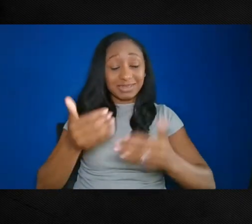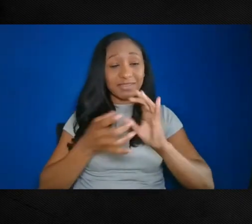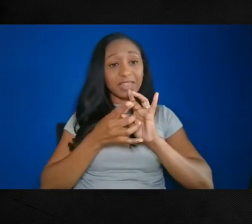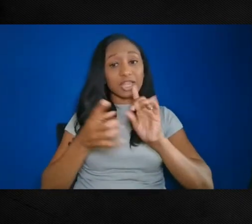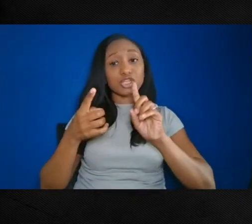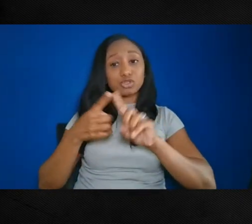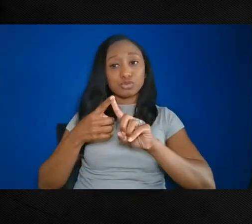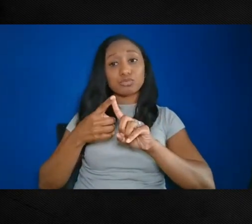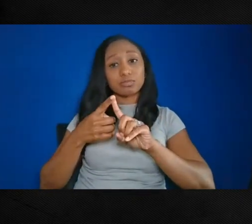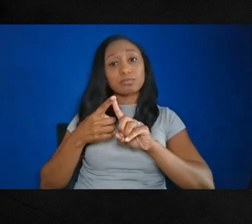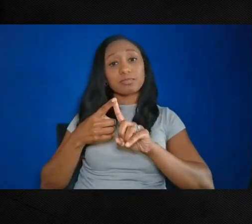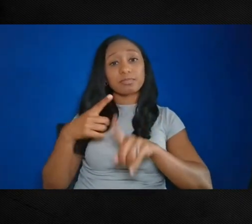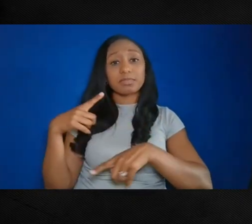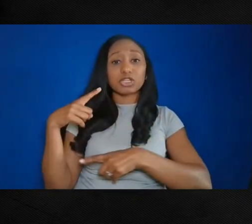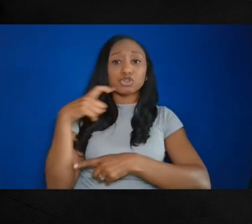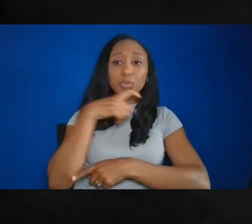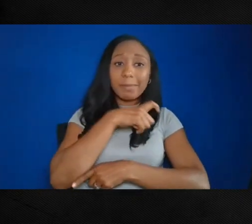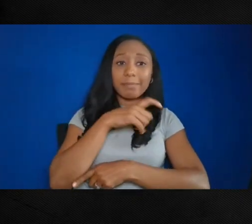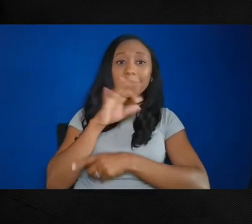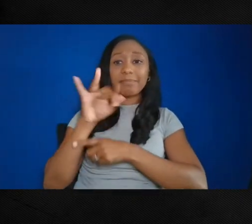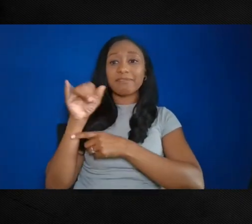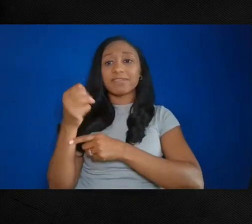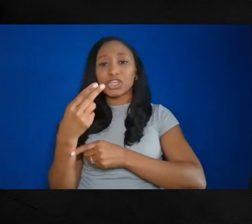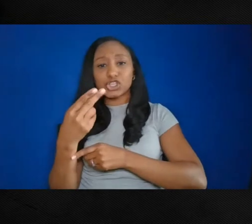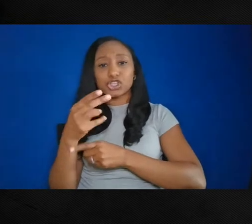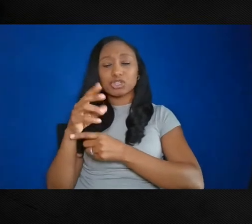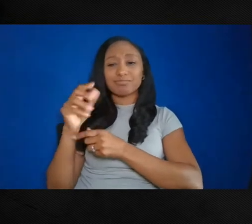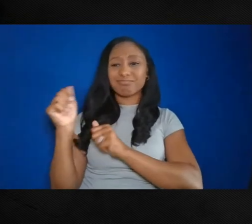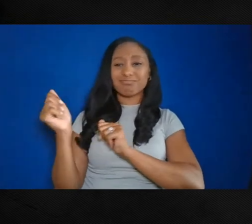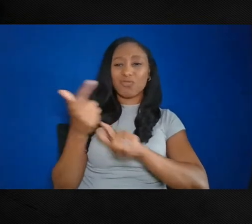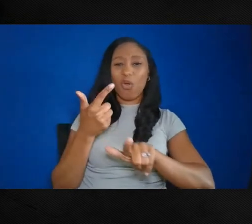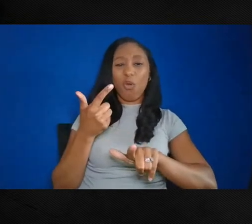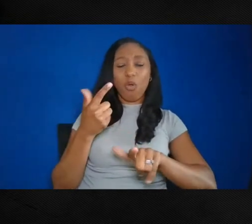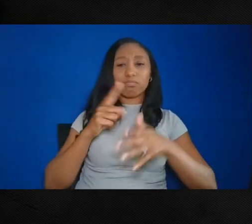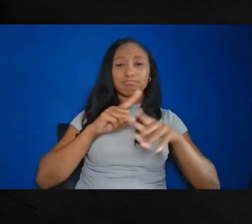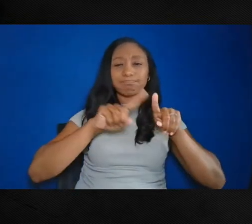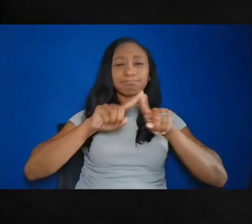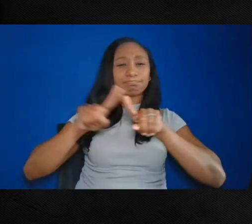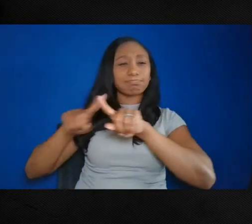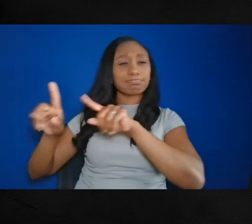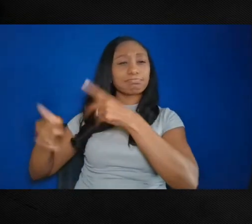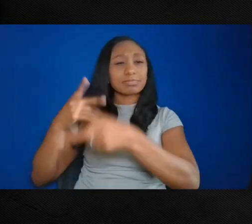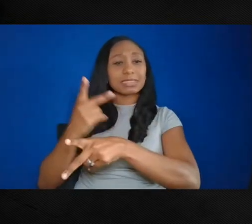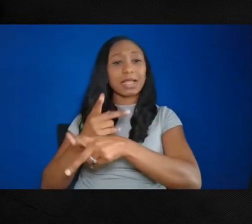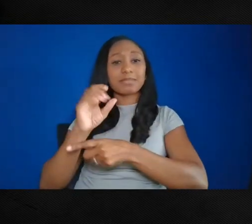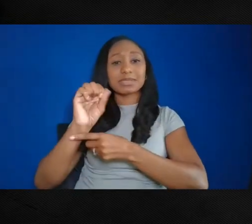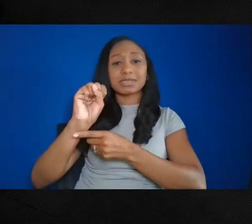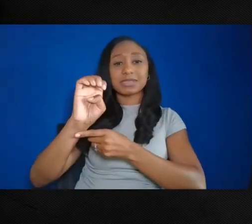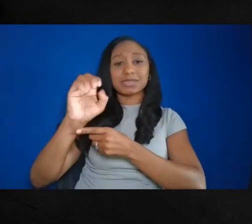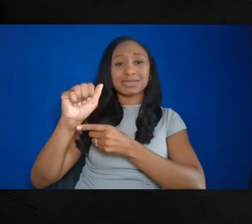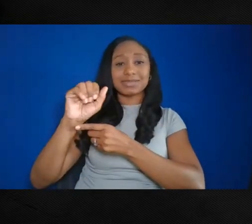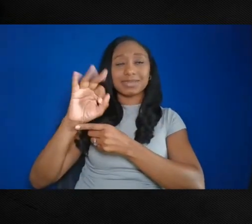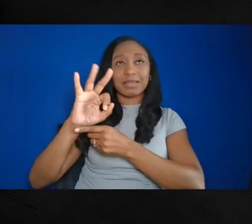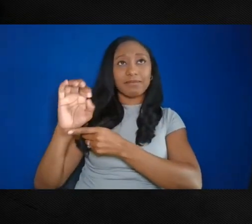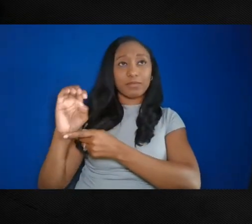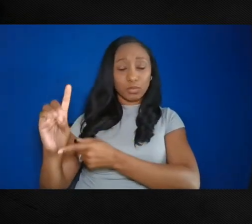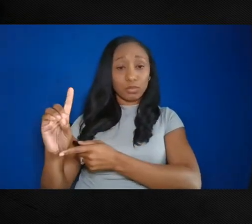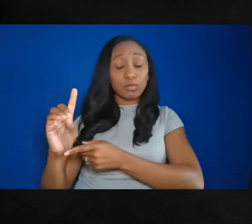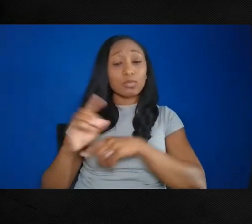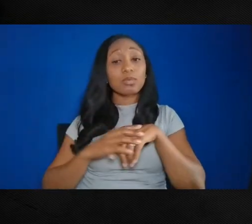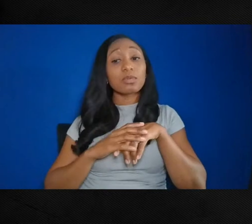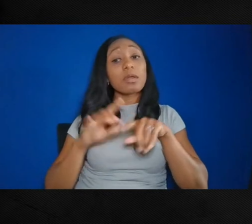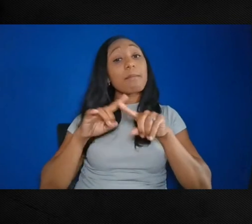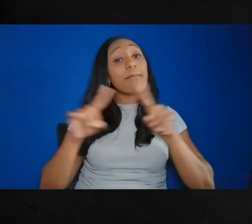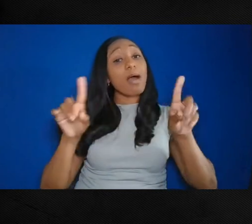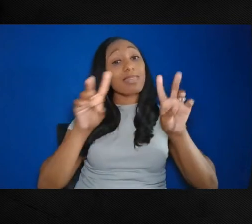really have not received the recognition I think is due. The topic today is African